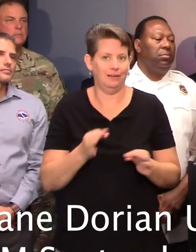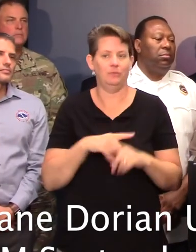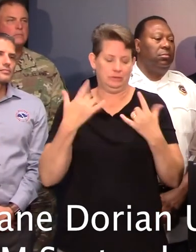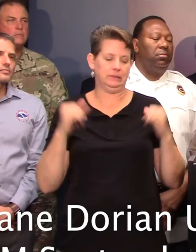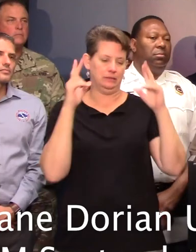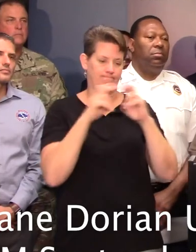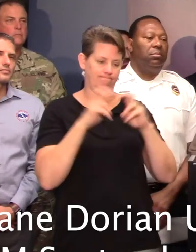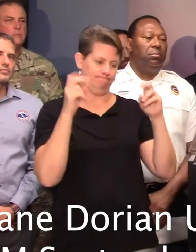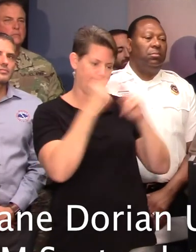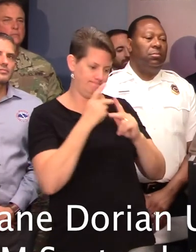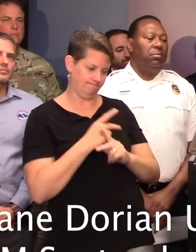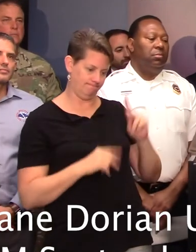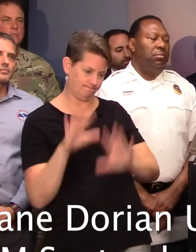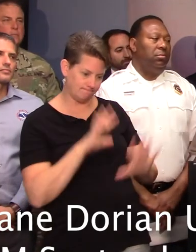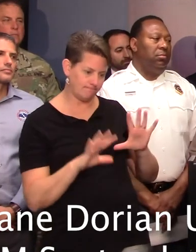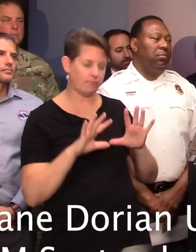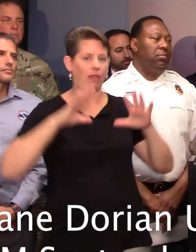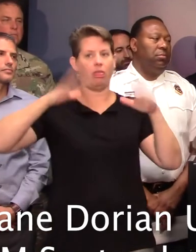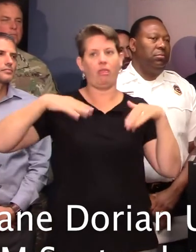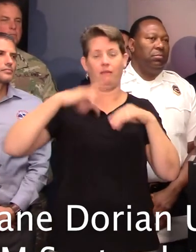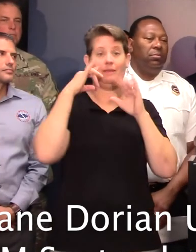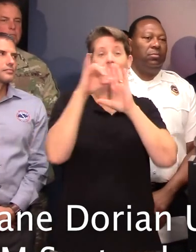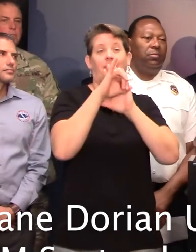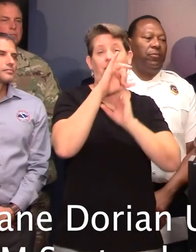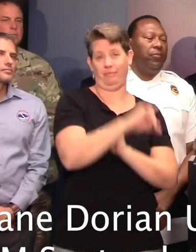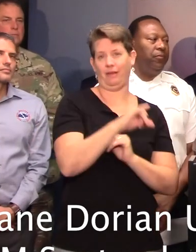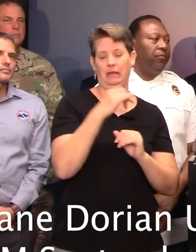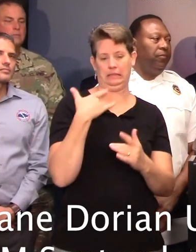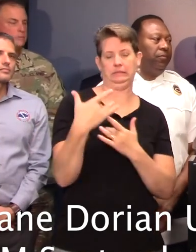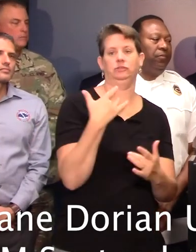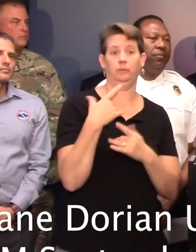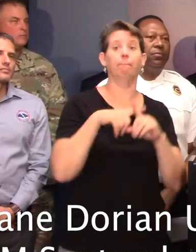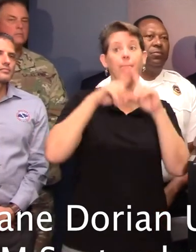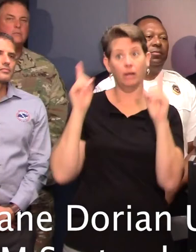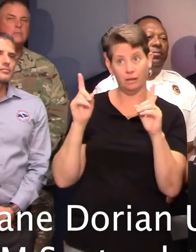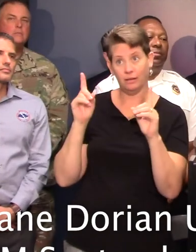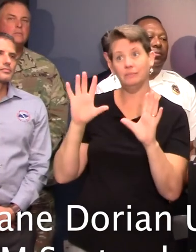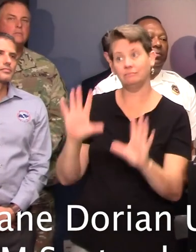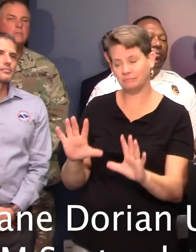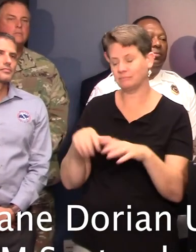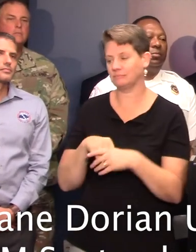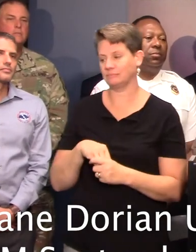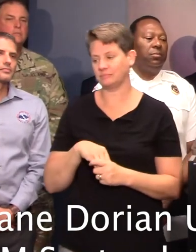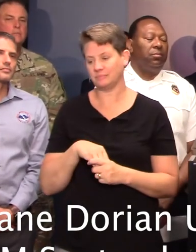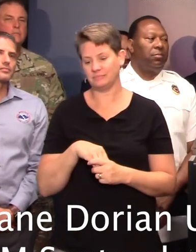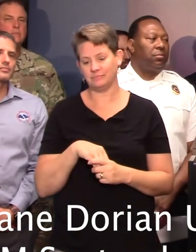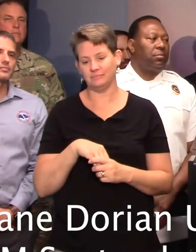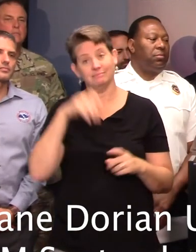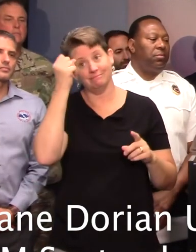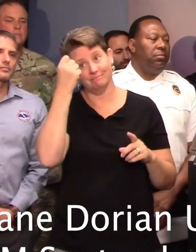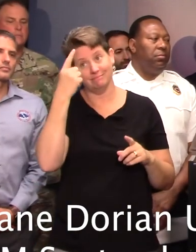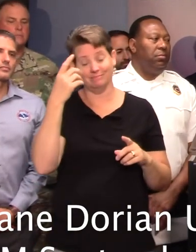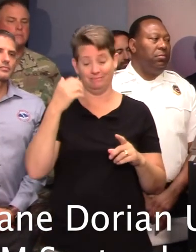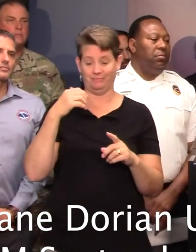At this point in time, I haven't identified that as one of the areas of concern. However, we do know that with king